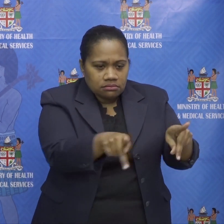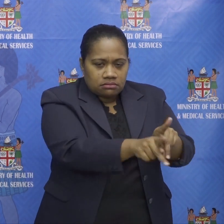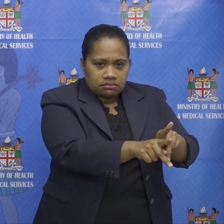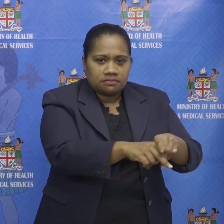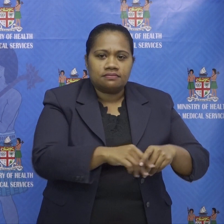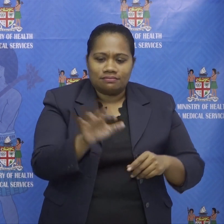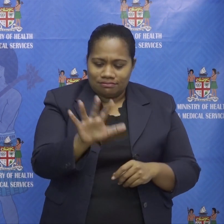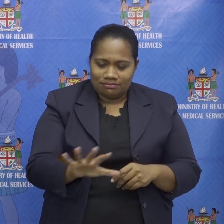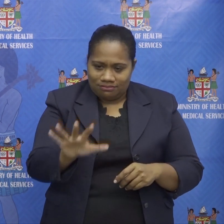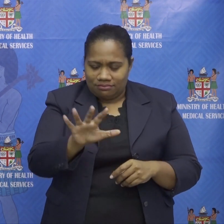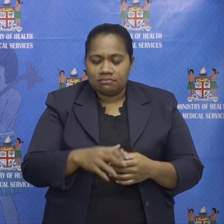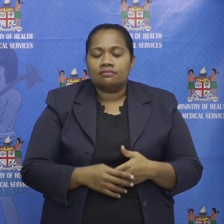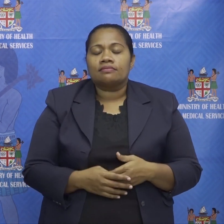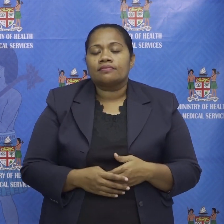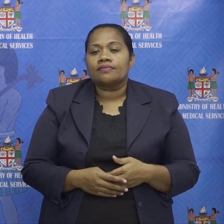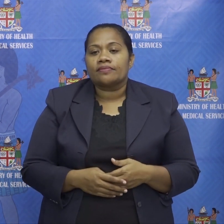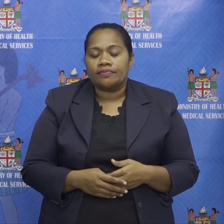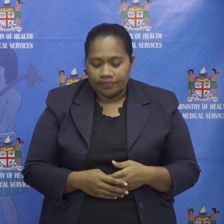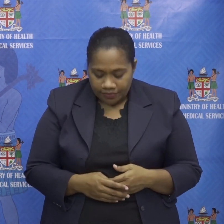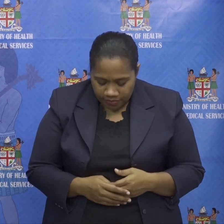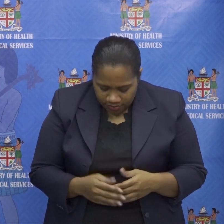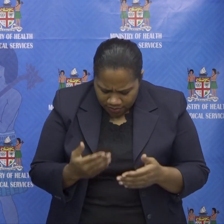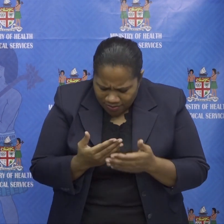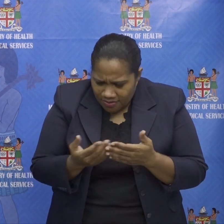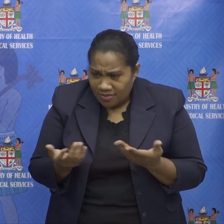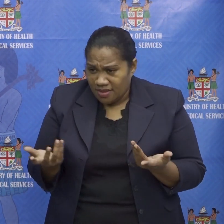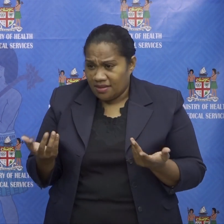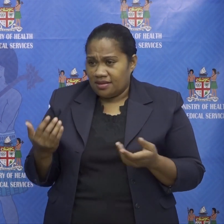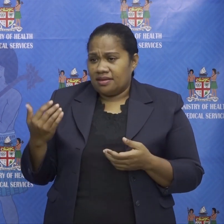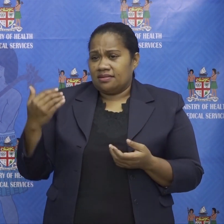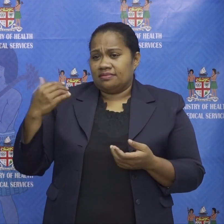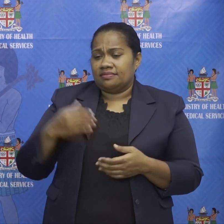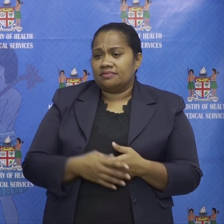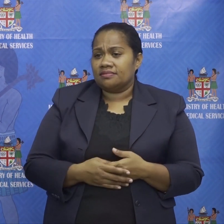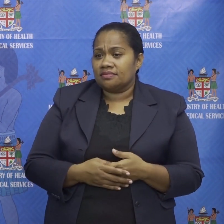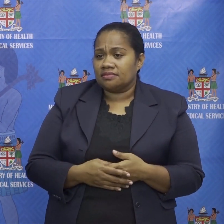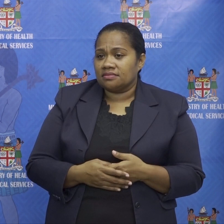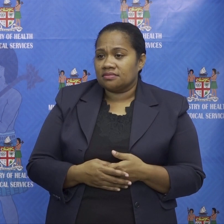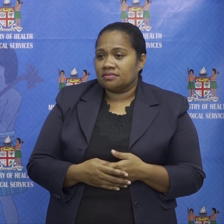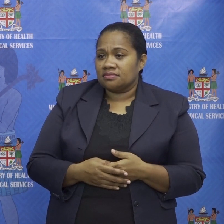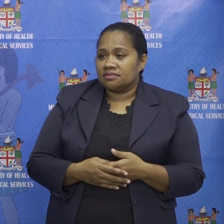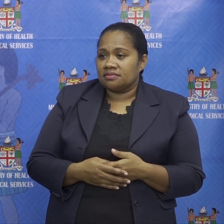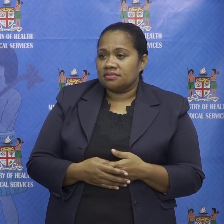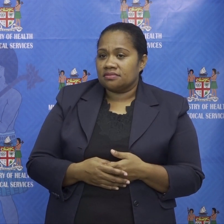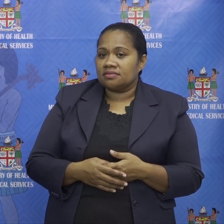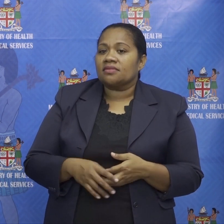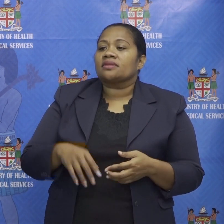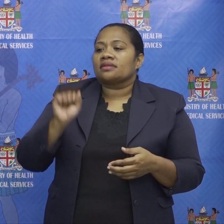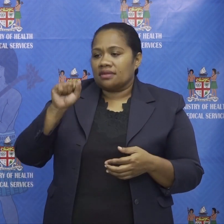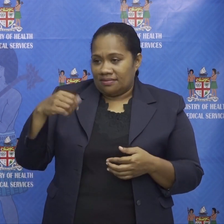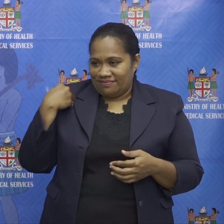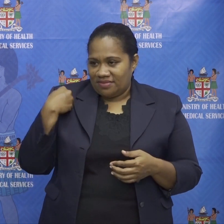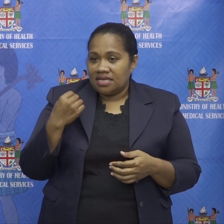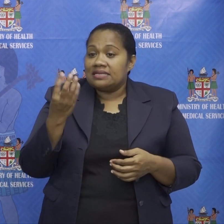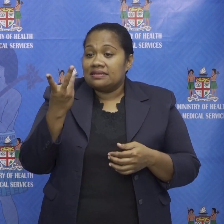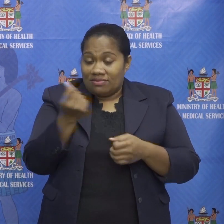how else would it affect the many medical services yes we have to start standing down some of our our routine